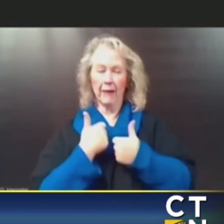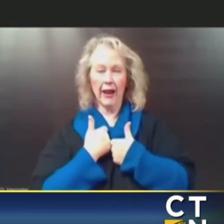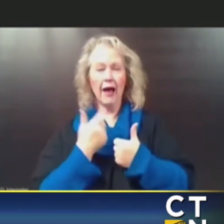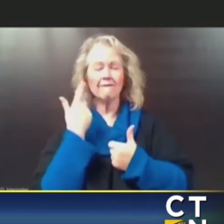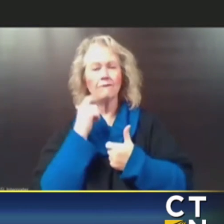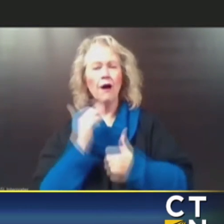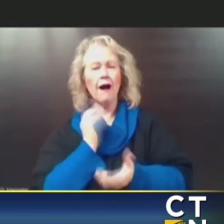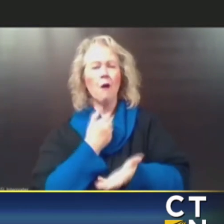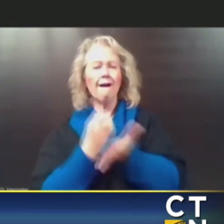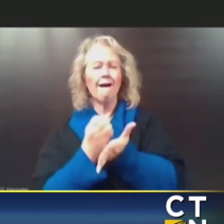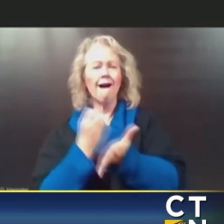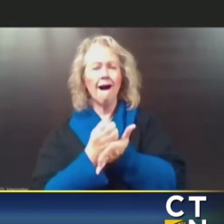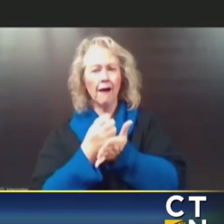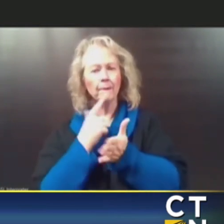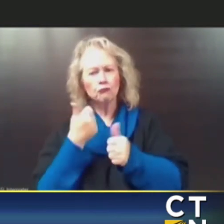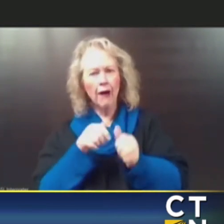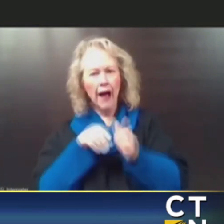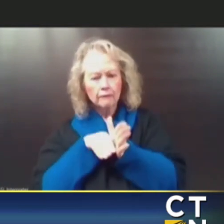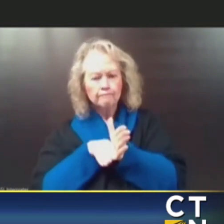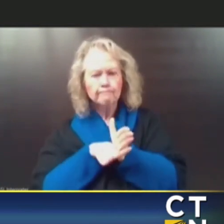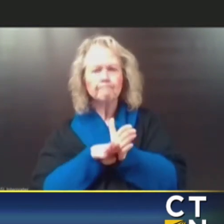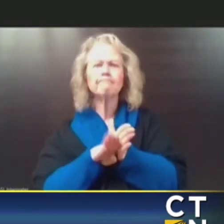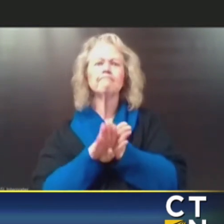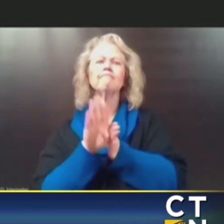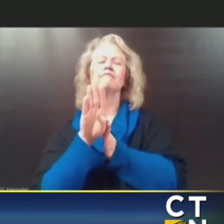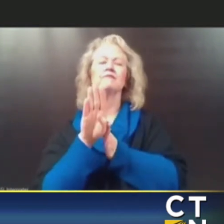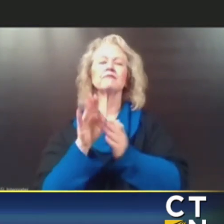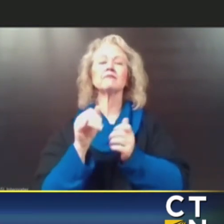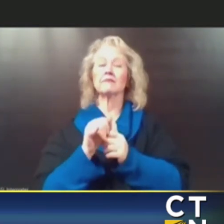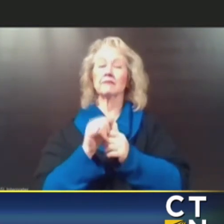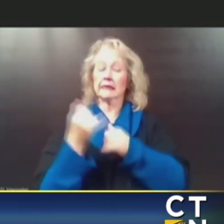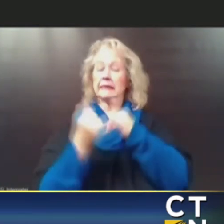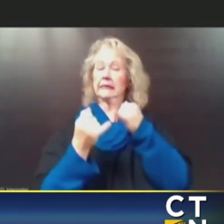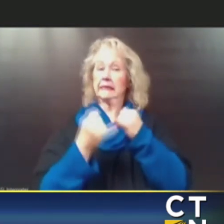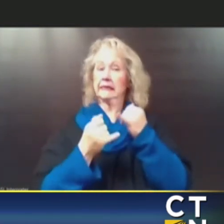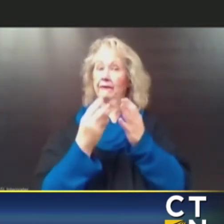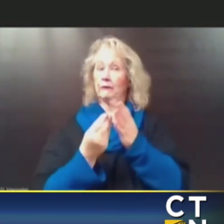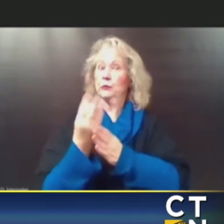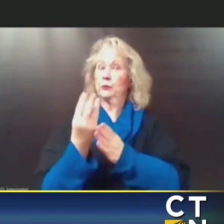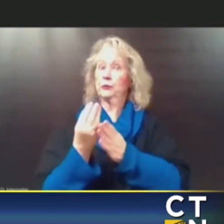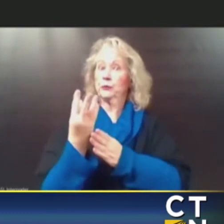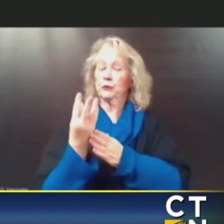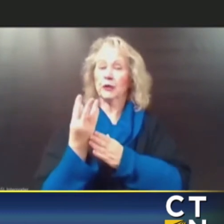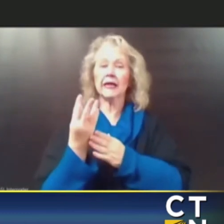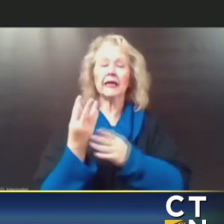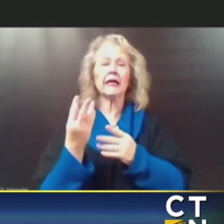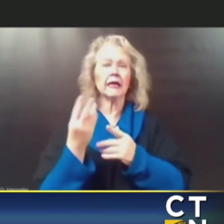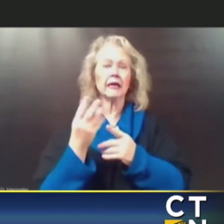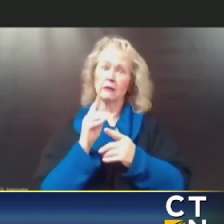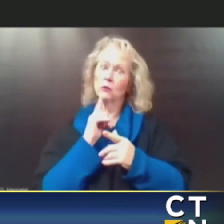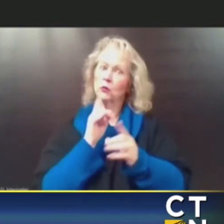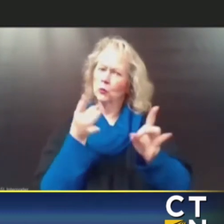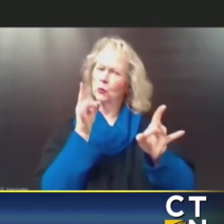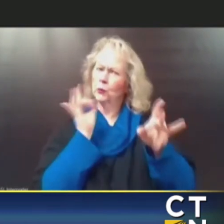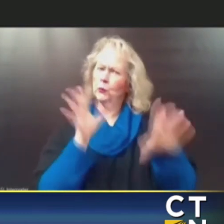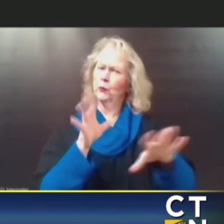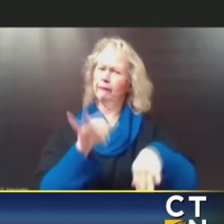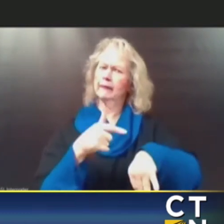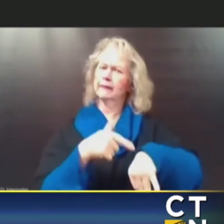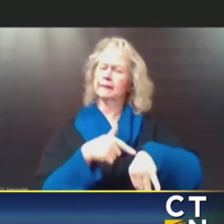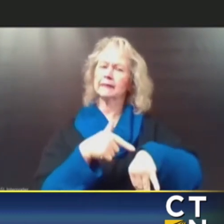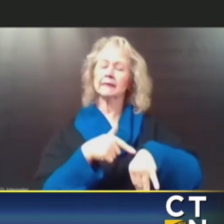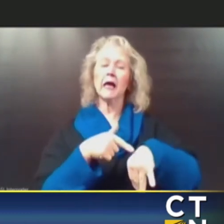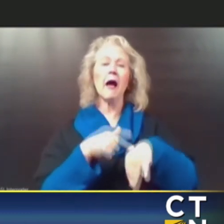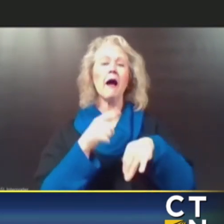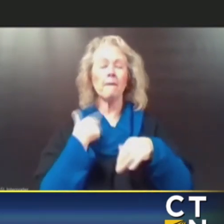going again. You know, it was, you know, late spring, you know, right, we're still right in the worst of the pandemic that we started